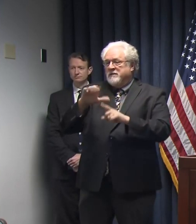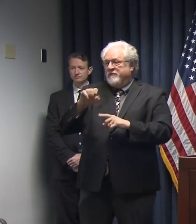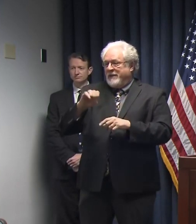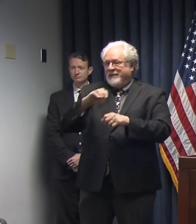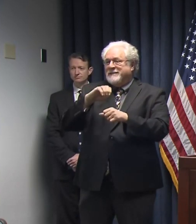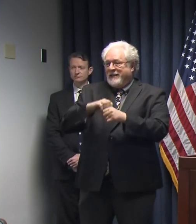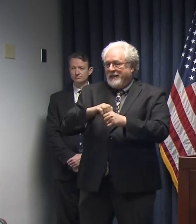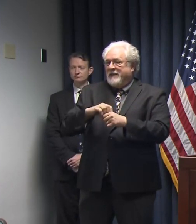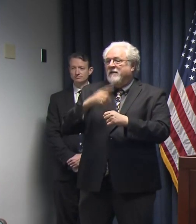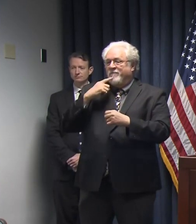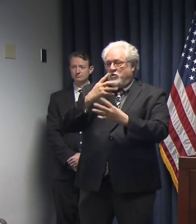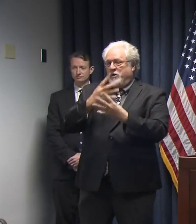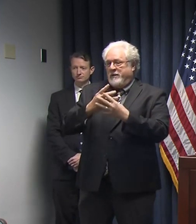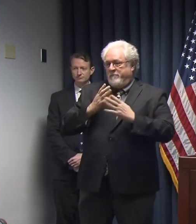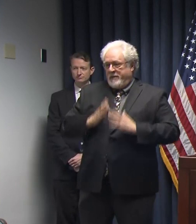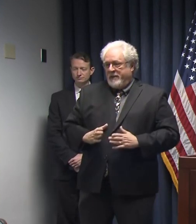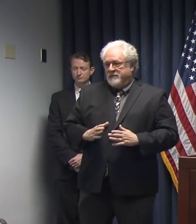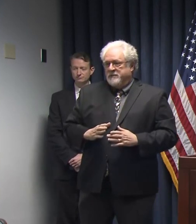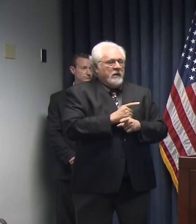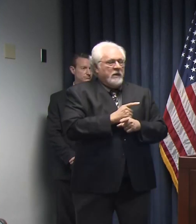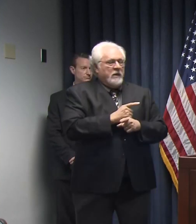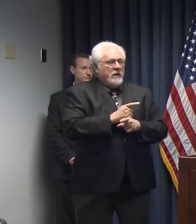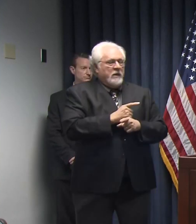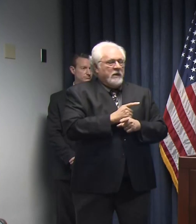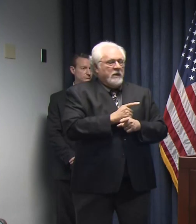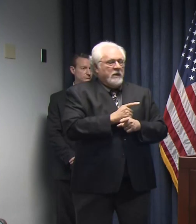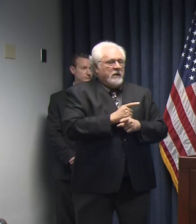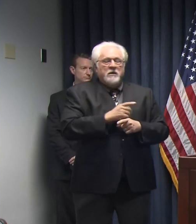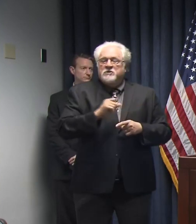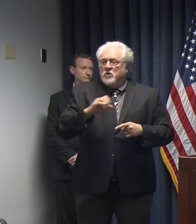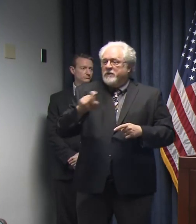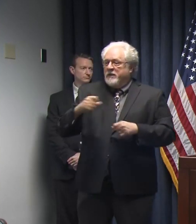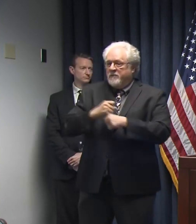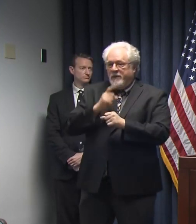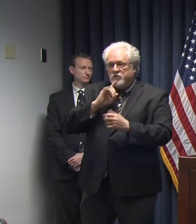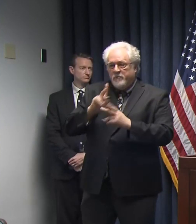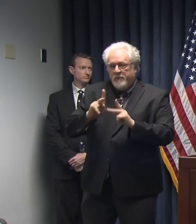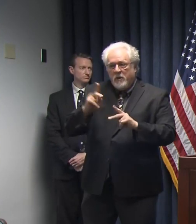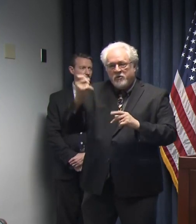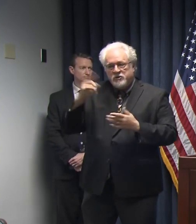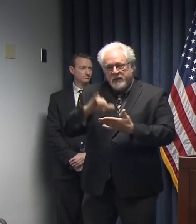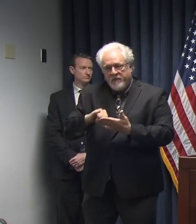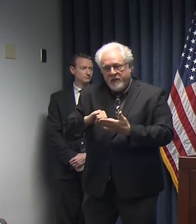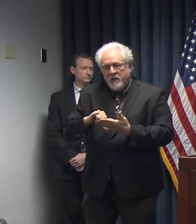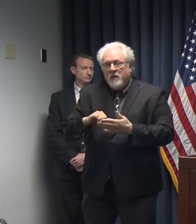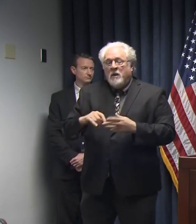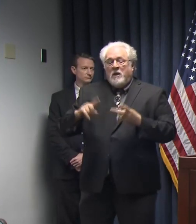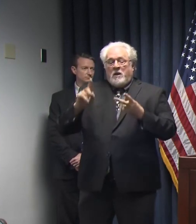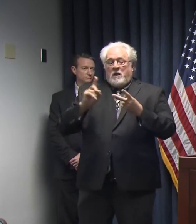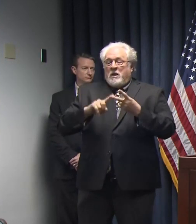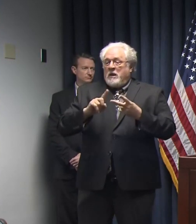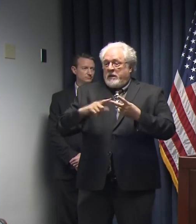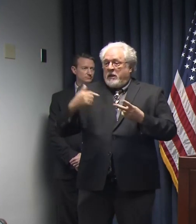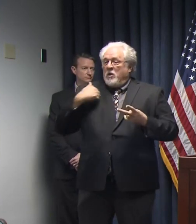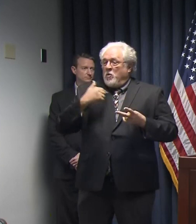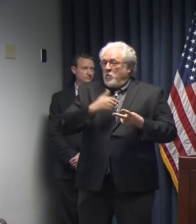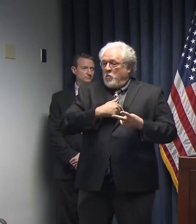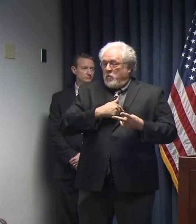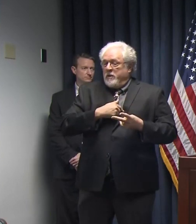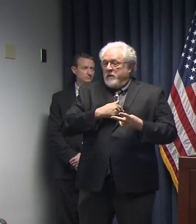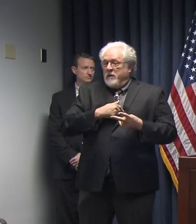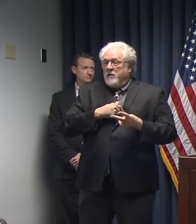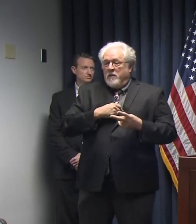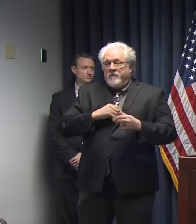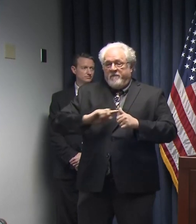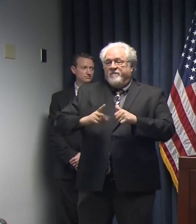of inmates. For inmates but not the – That's correct. And people understand that. Secondly, we were among the